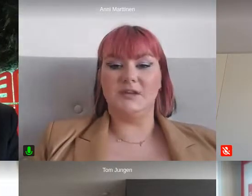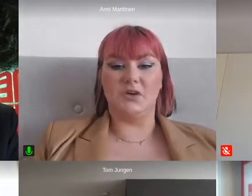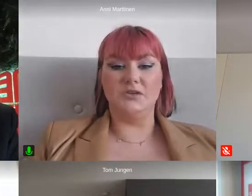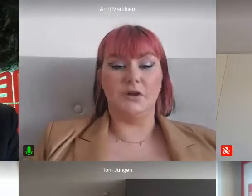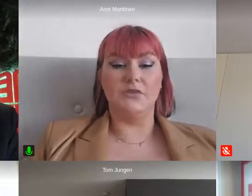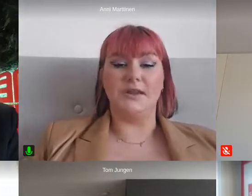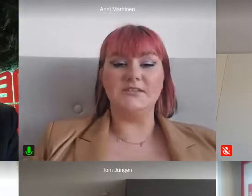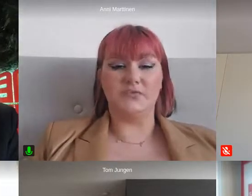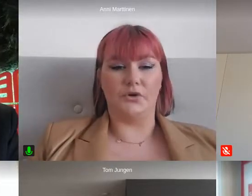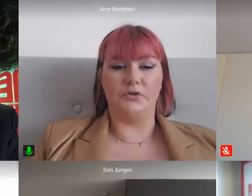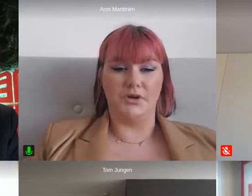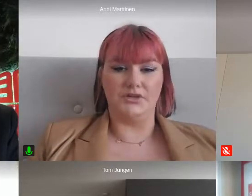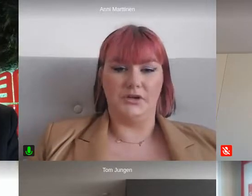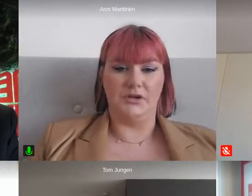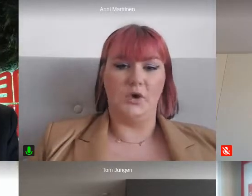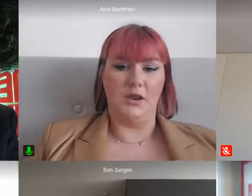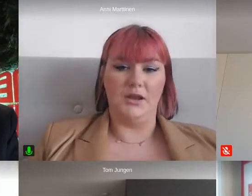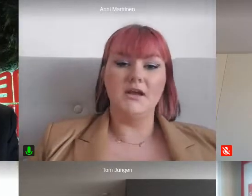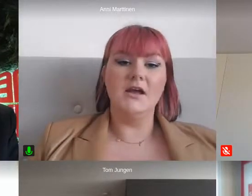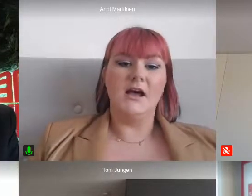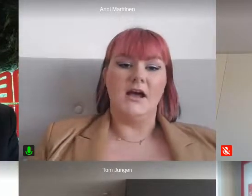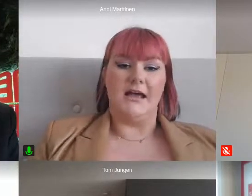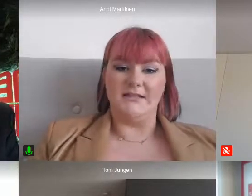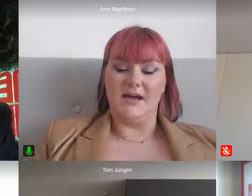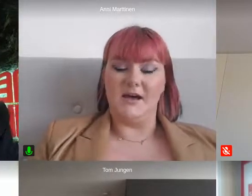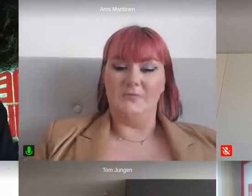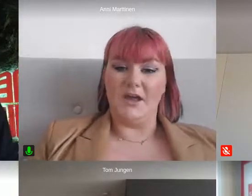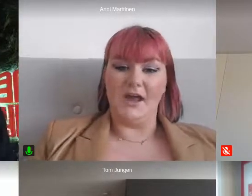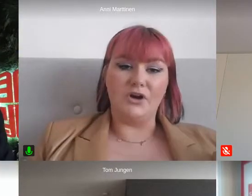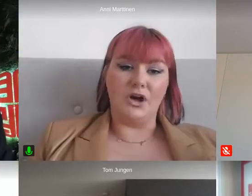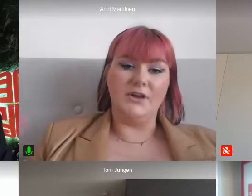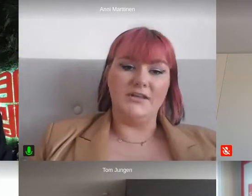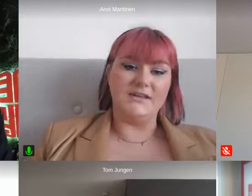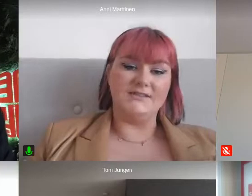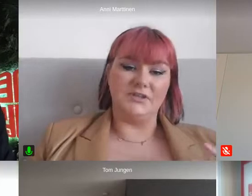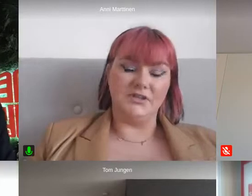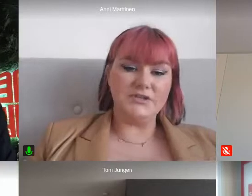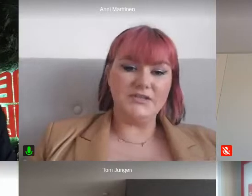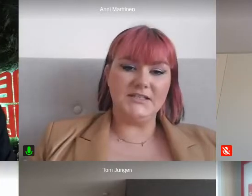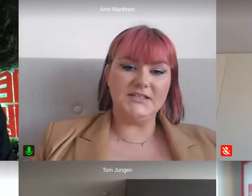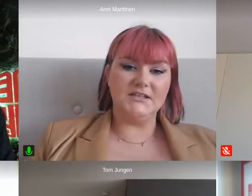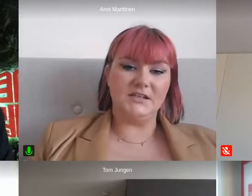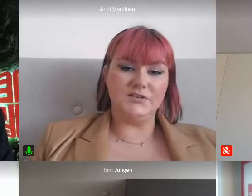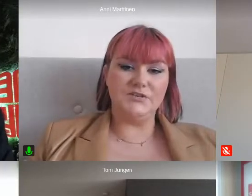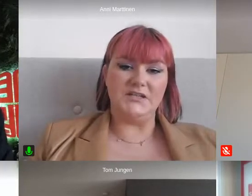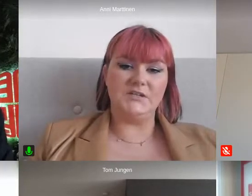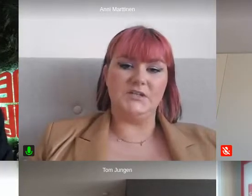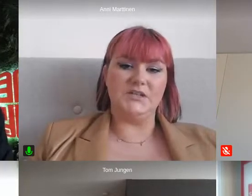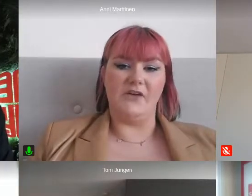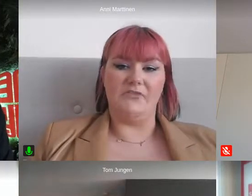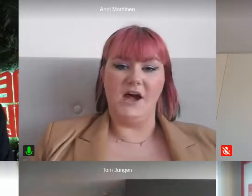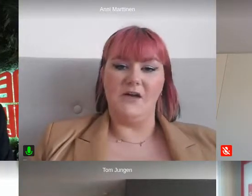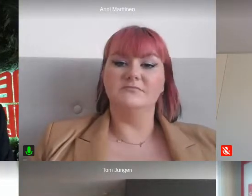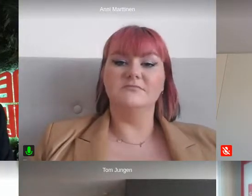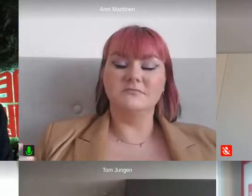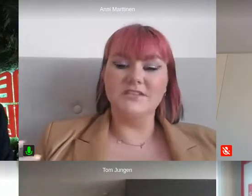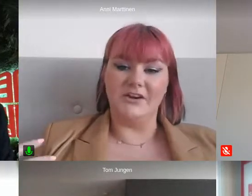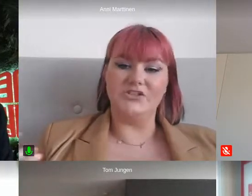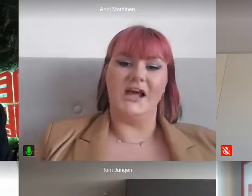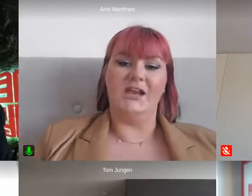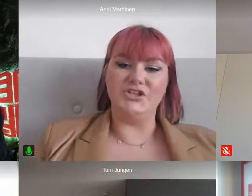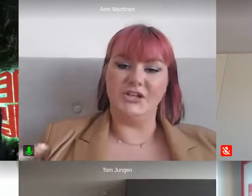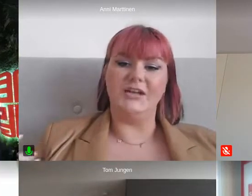business but it's also a threat for regional inequality and we have carbon intensive industries industries which have um